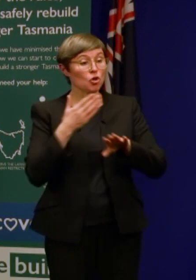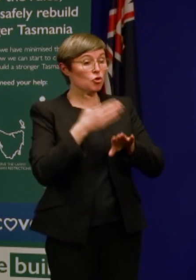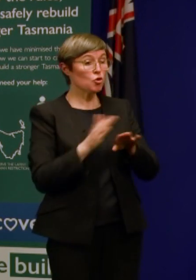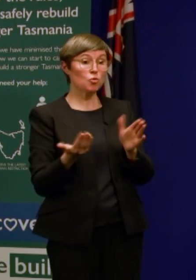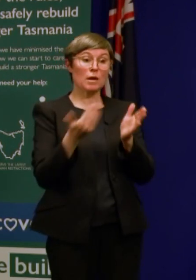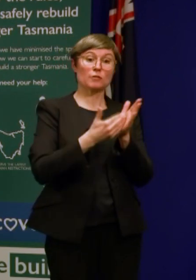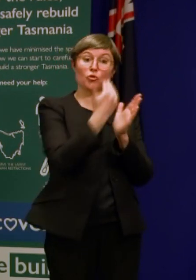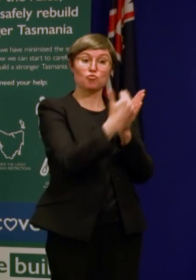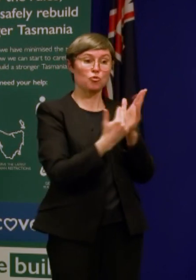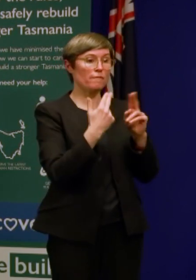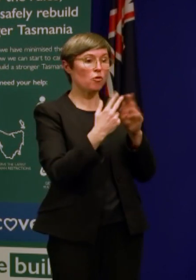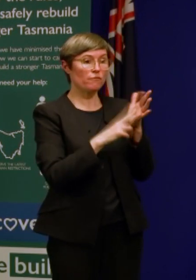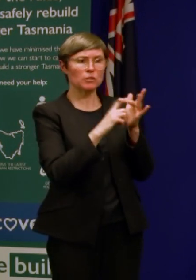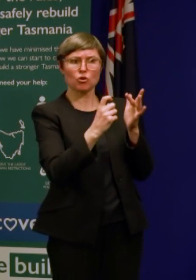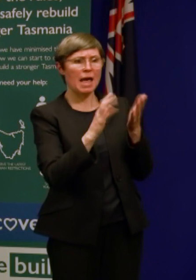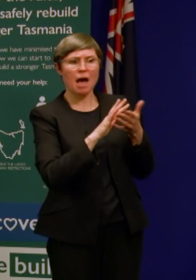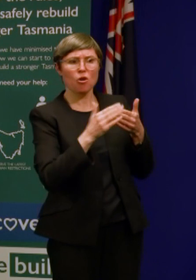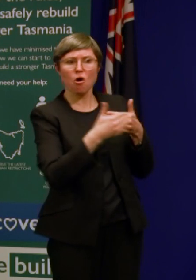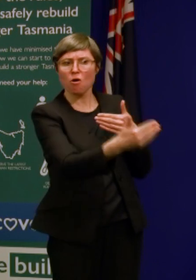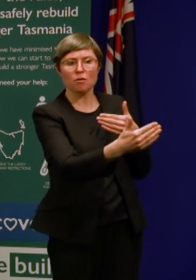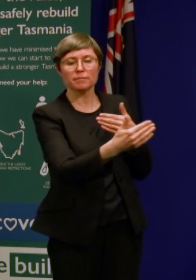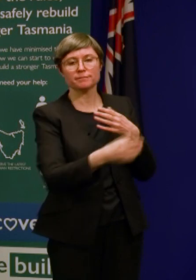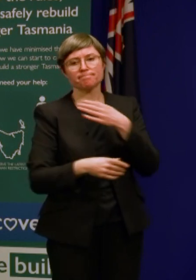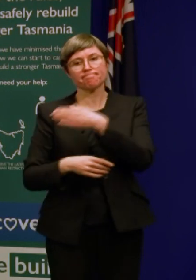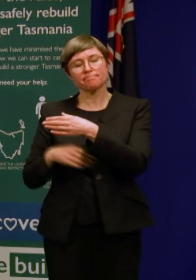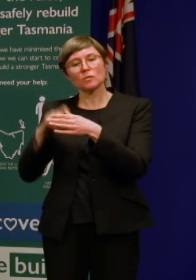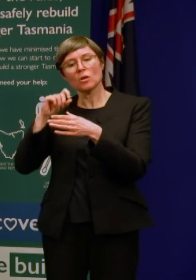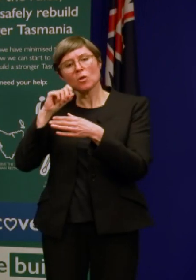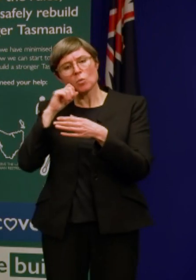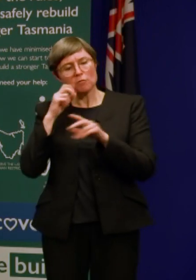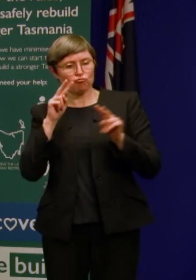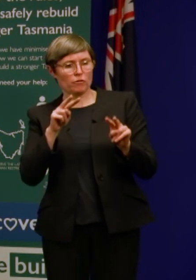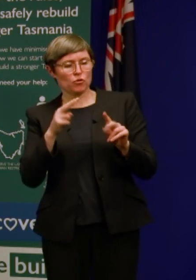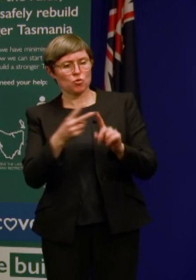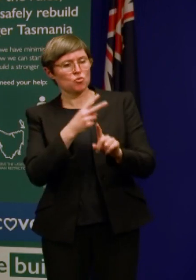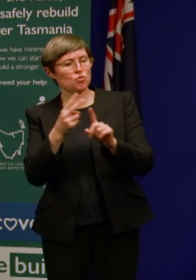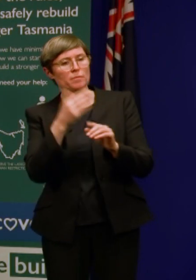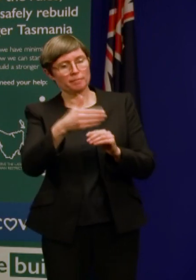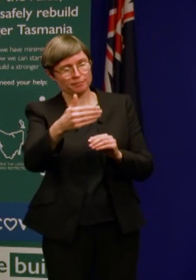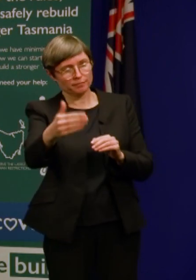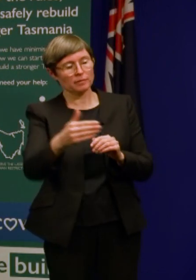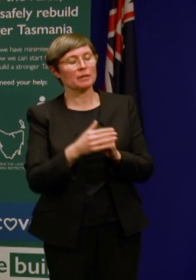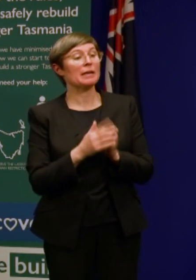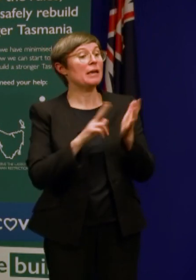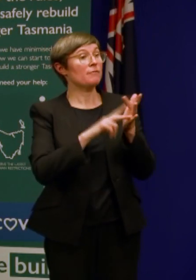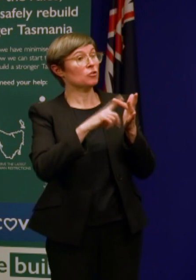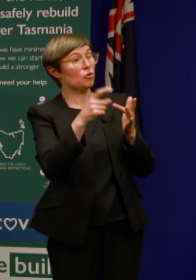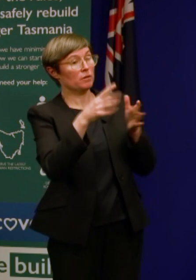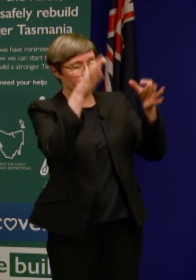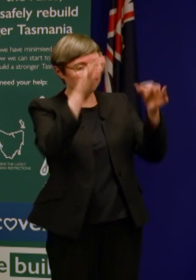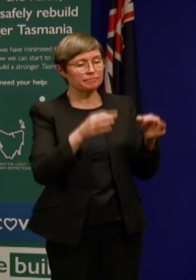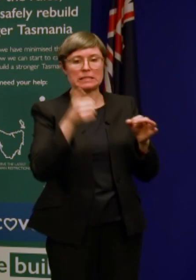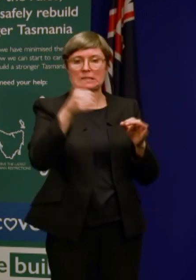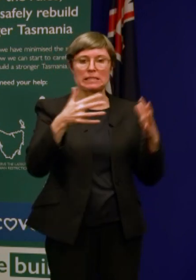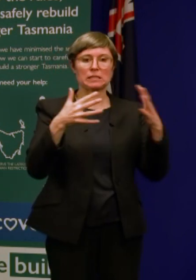place? Well, we'll obviously review them on an ongoing basis, but Victoria have put in place a six-week lockdown. And I think that that